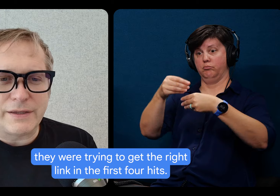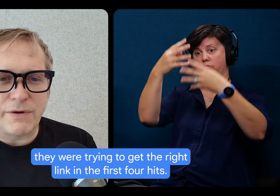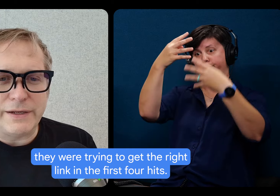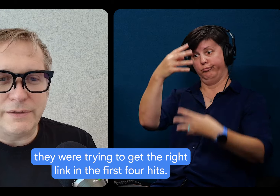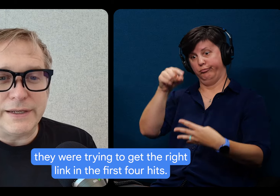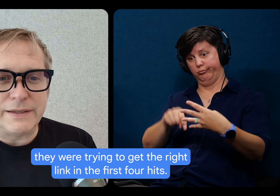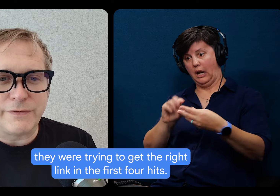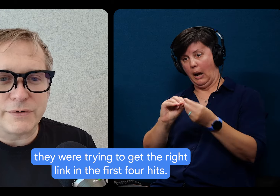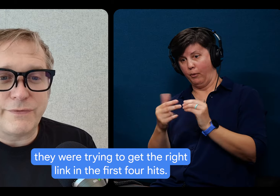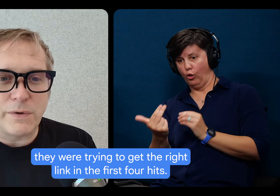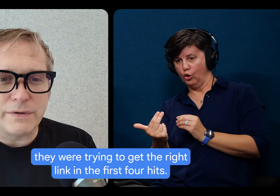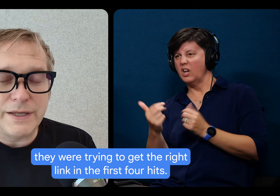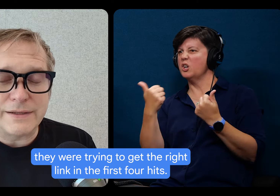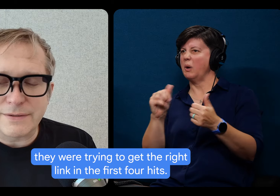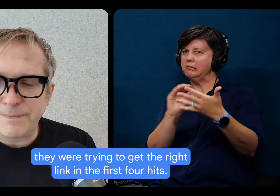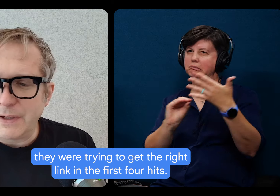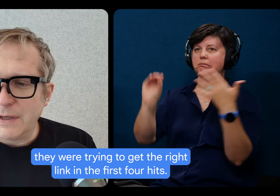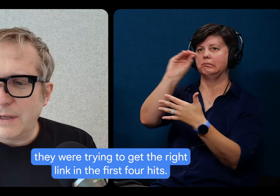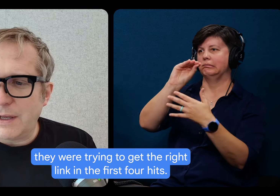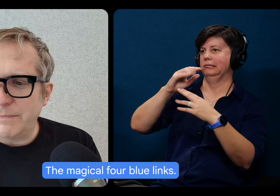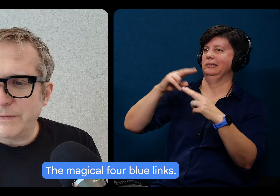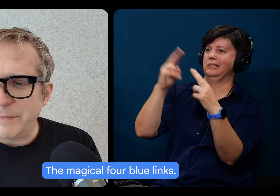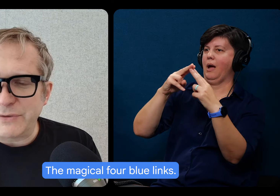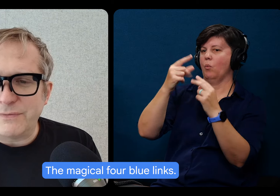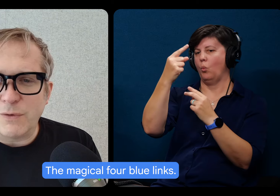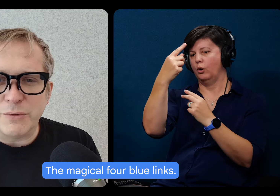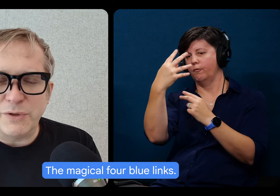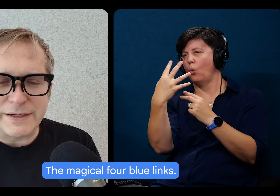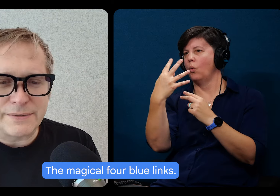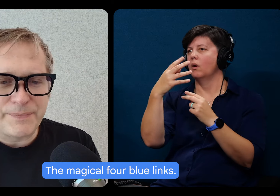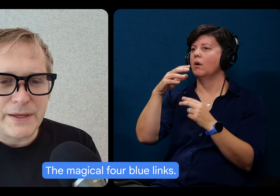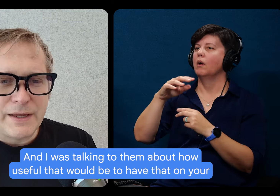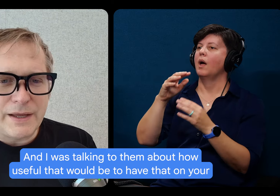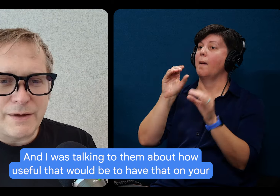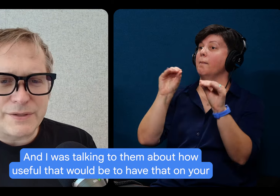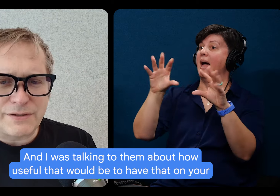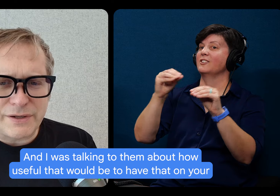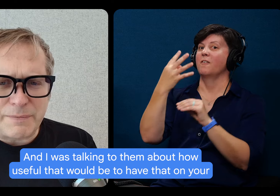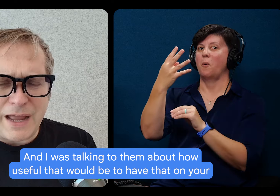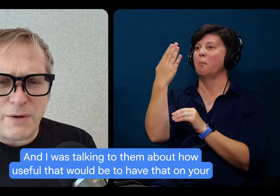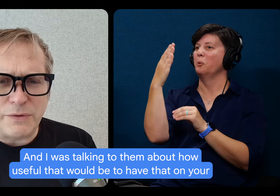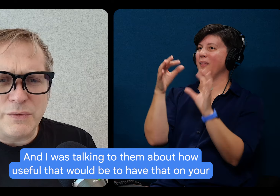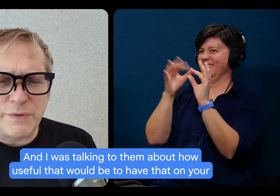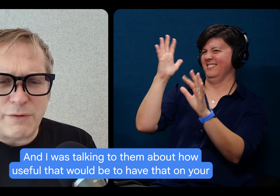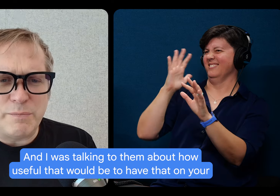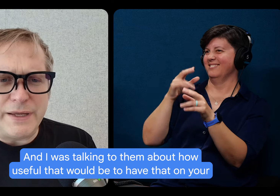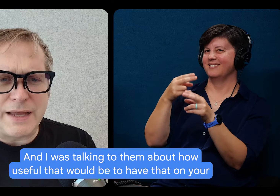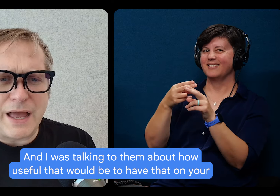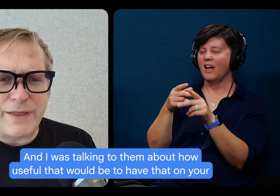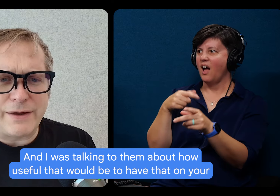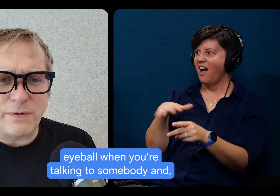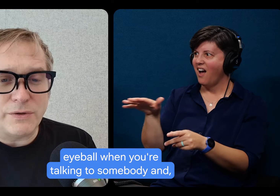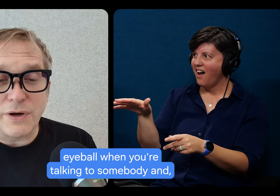trying to get the right link in the first four hits, magical four blue links. And I was talking to them about how useful that would